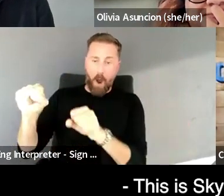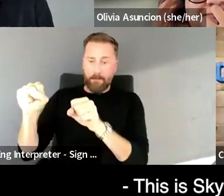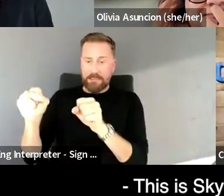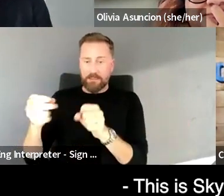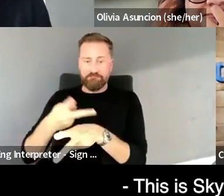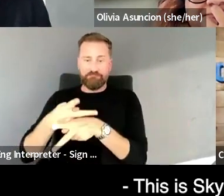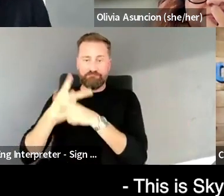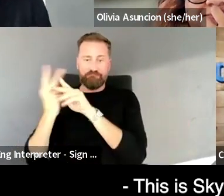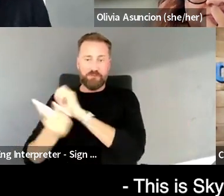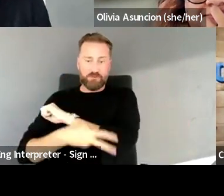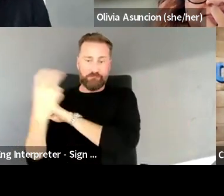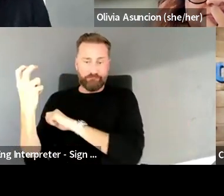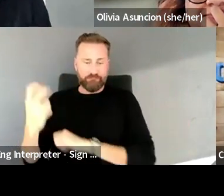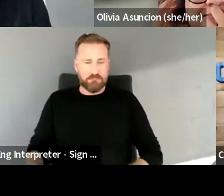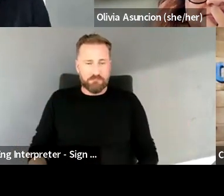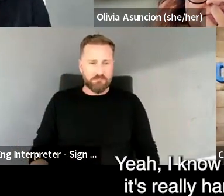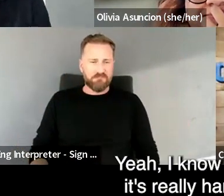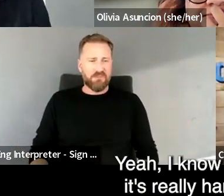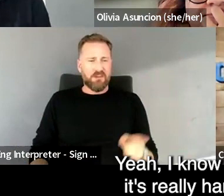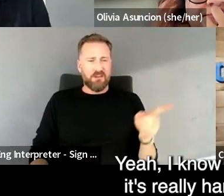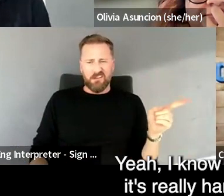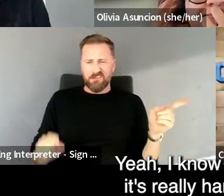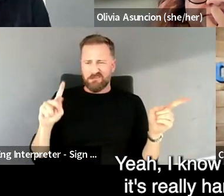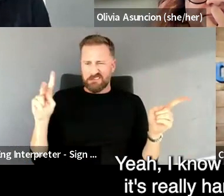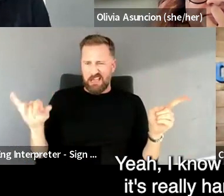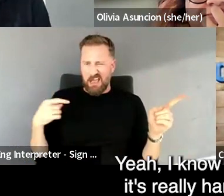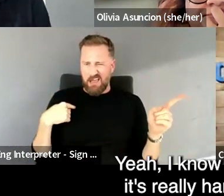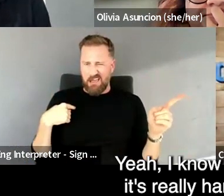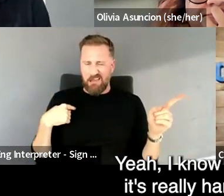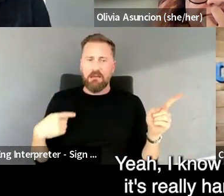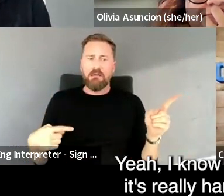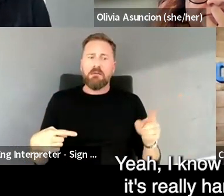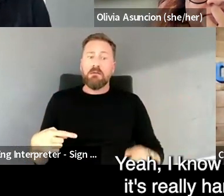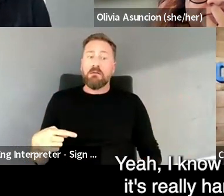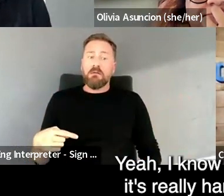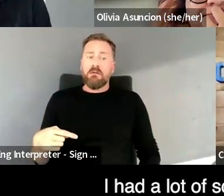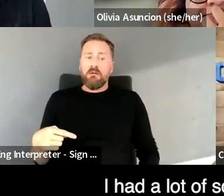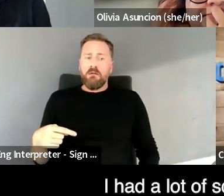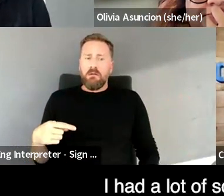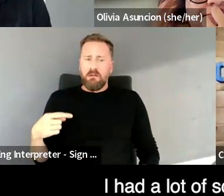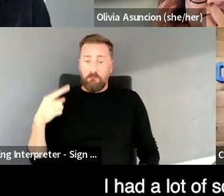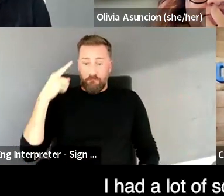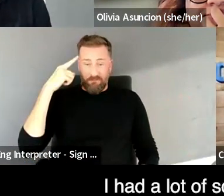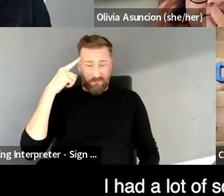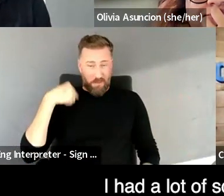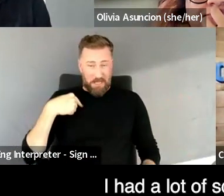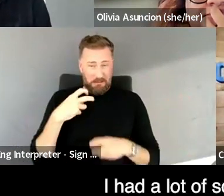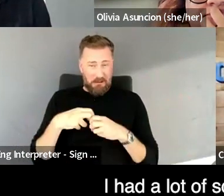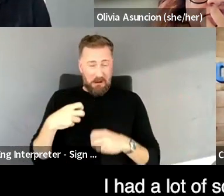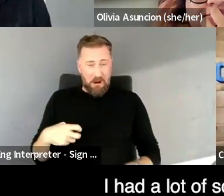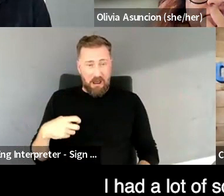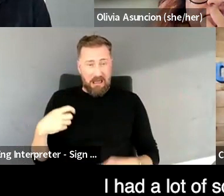This is Sky speaking. Um, yeah, I know sometimes it's really hard. Uh, for me, I had a lot of social